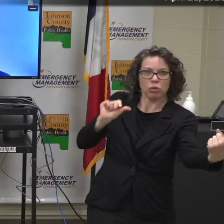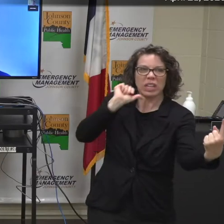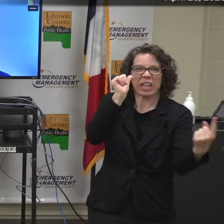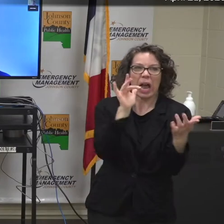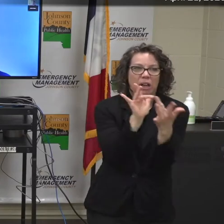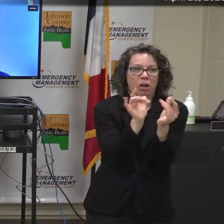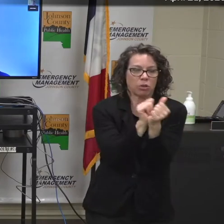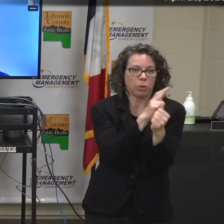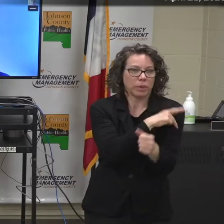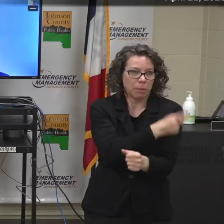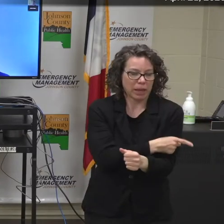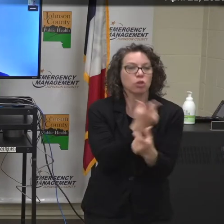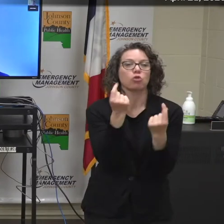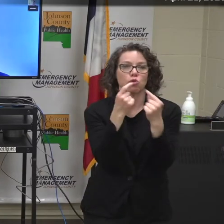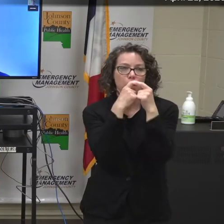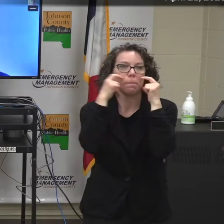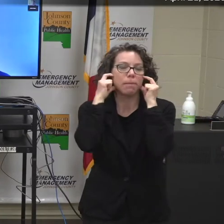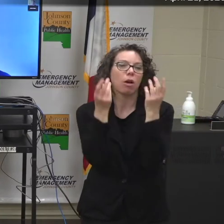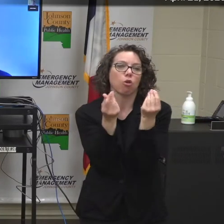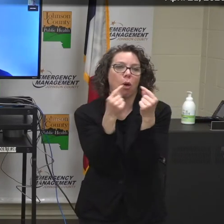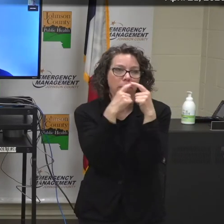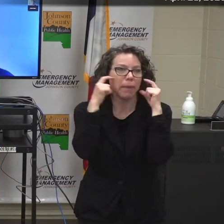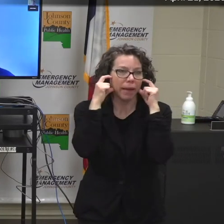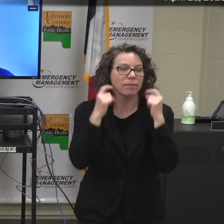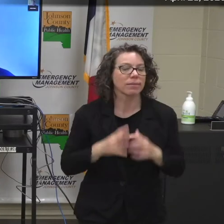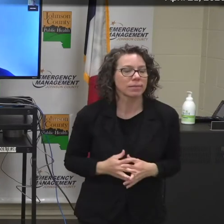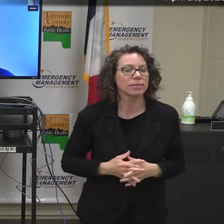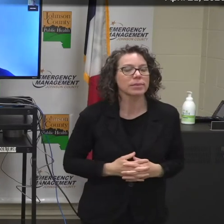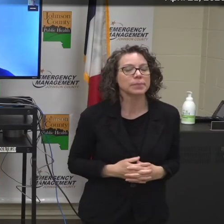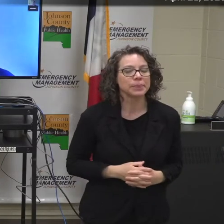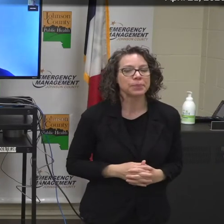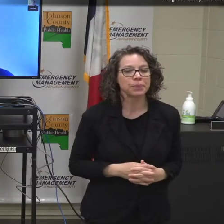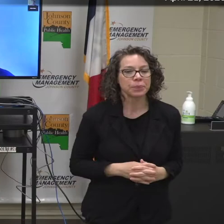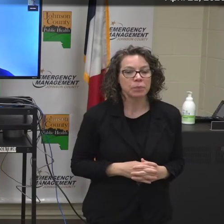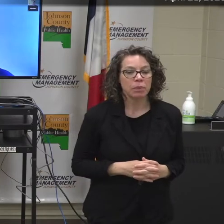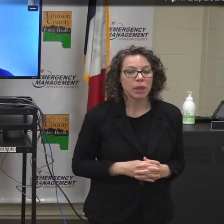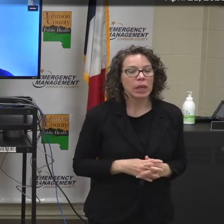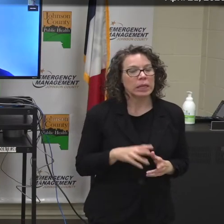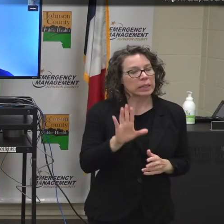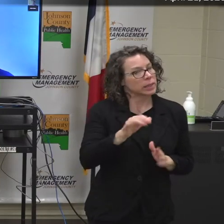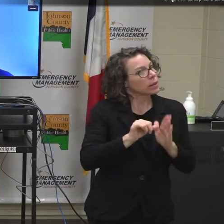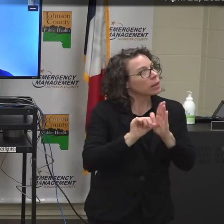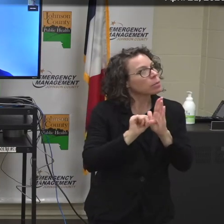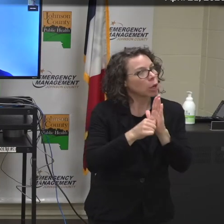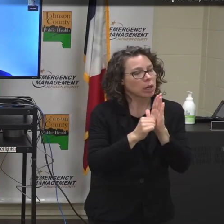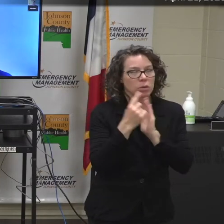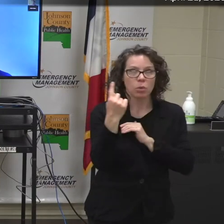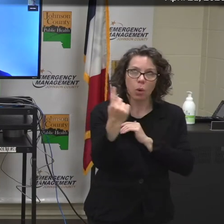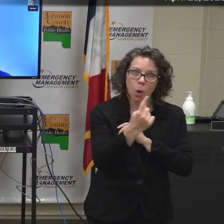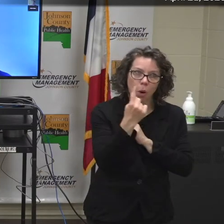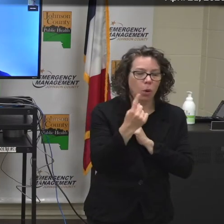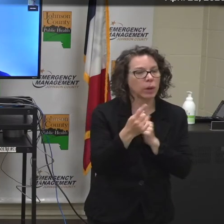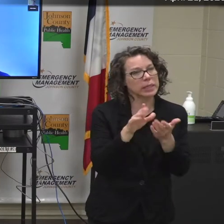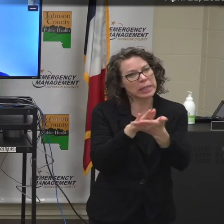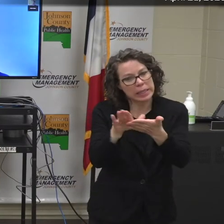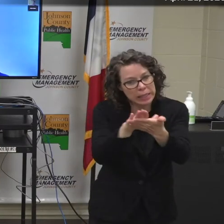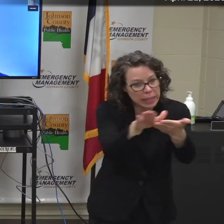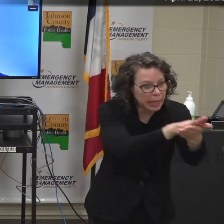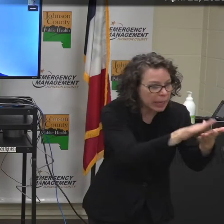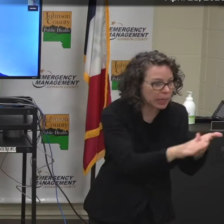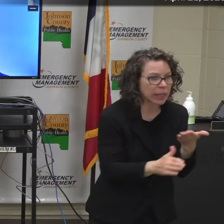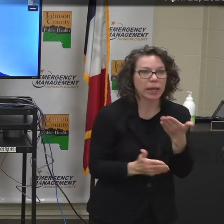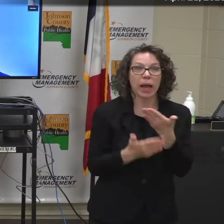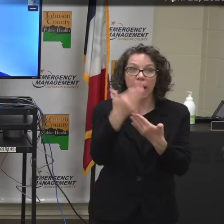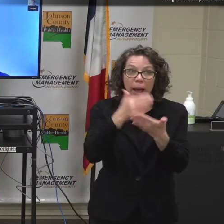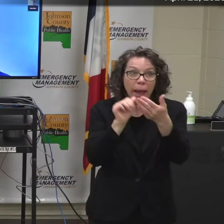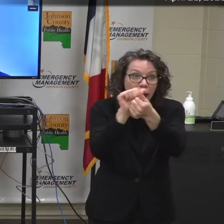wearing cloth masks as they are available. We continue to stress cleaning, hand washing, social